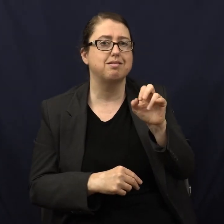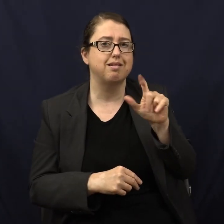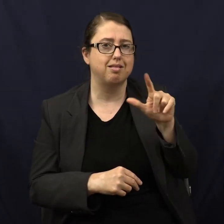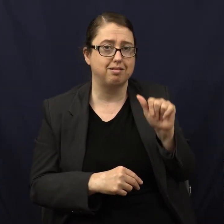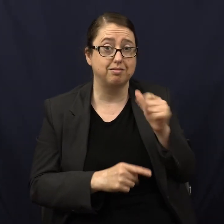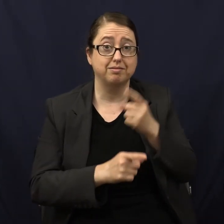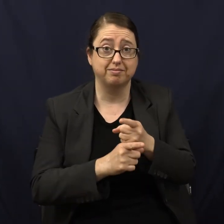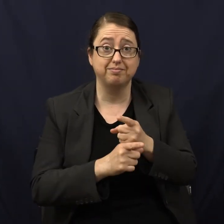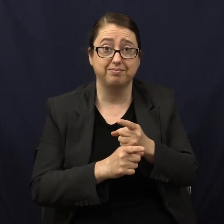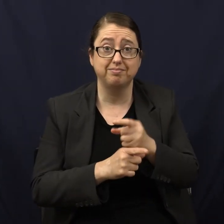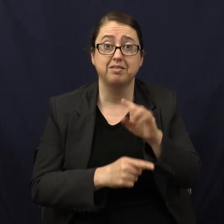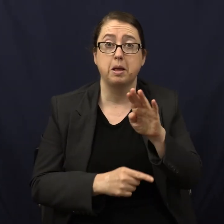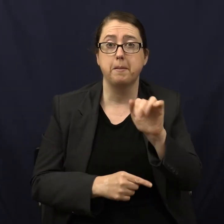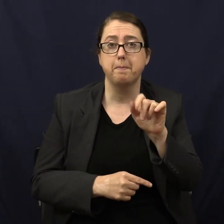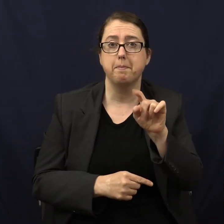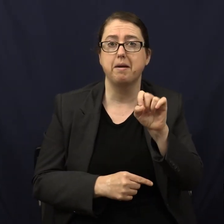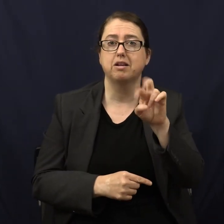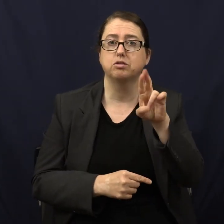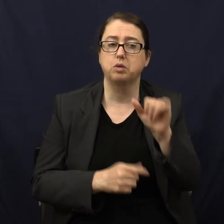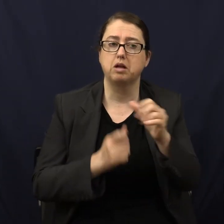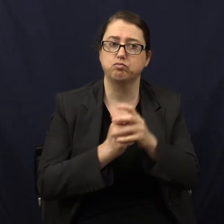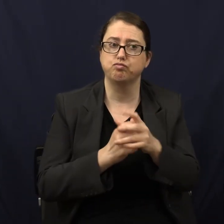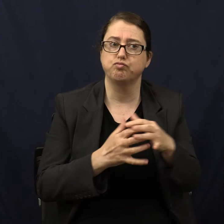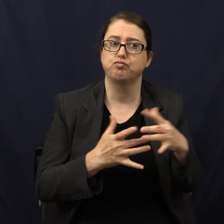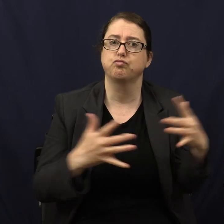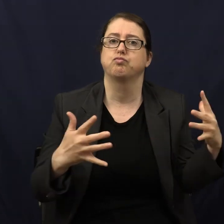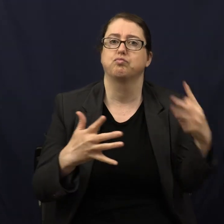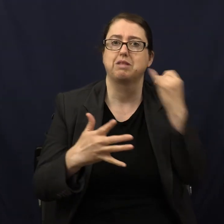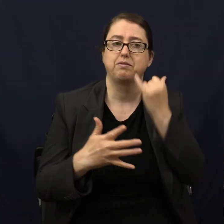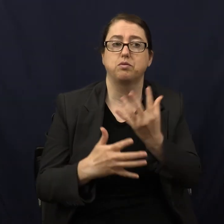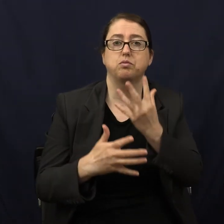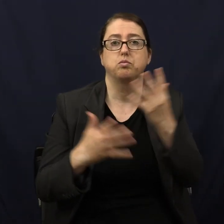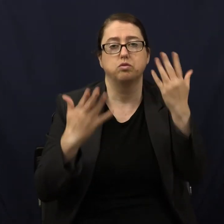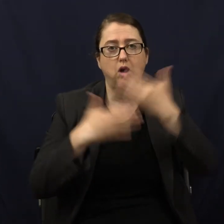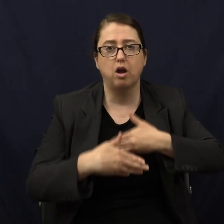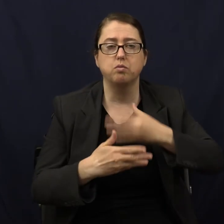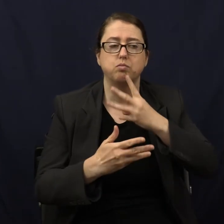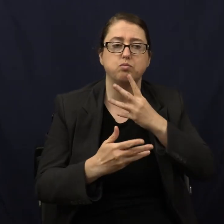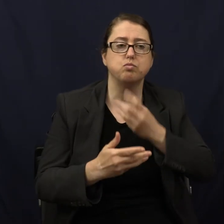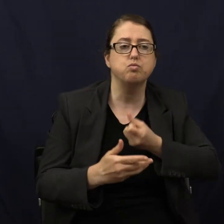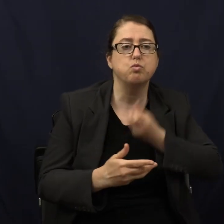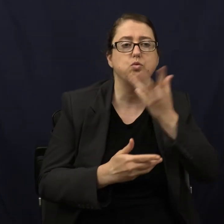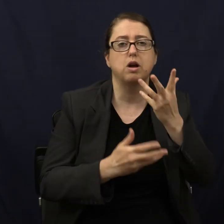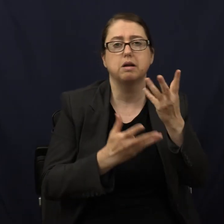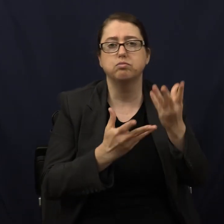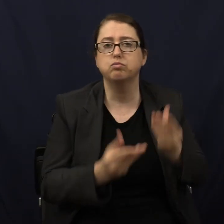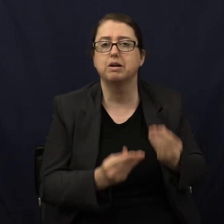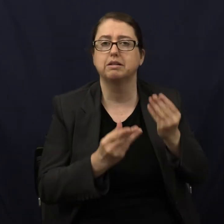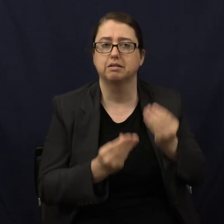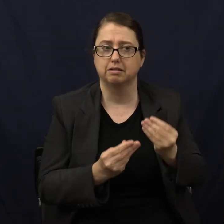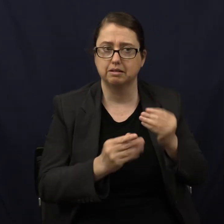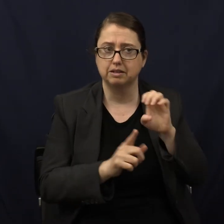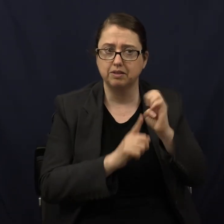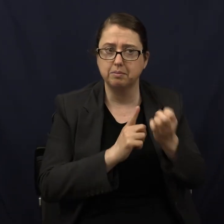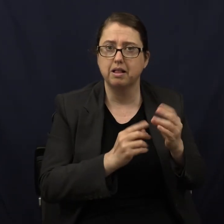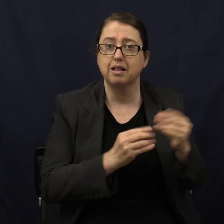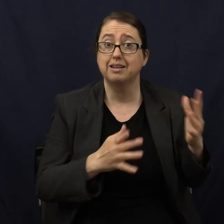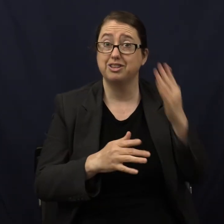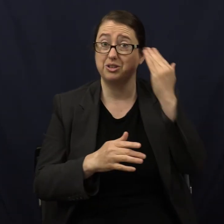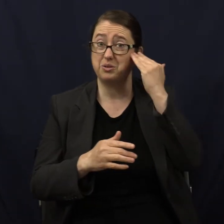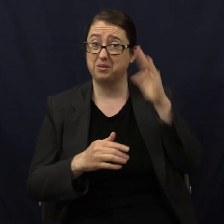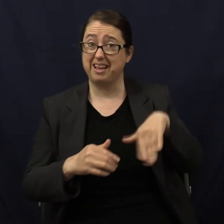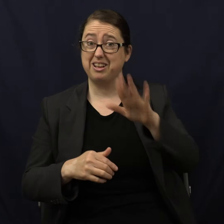Because bacteria multiplies in warm, dark, moist environments. Simple. But did you know that your intestines are